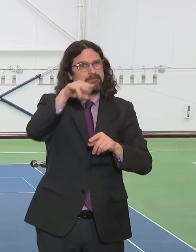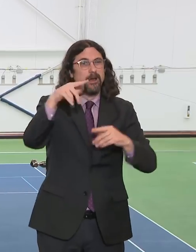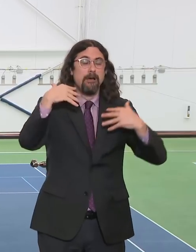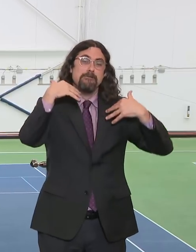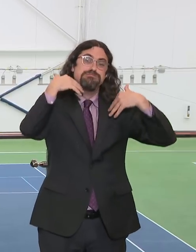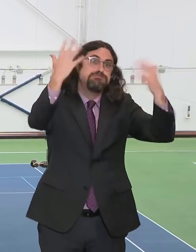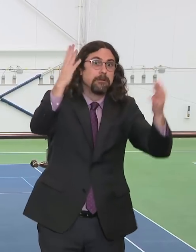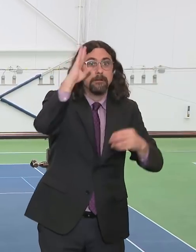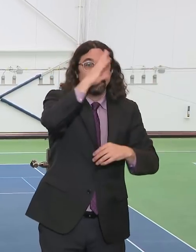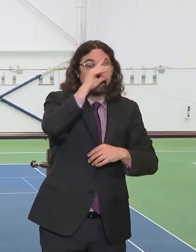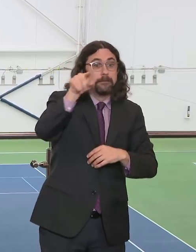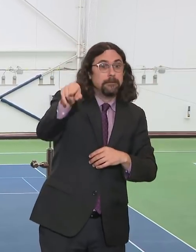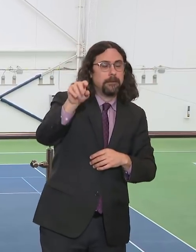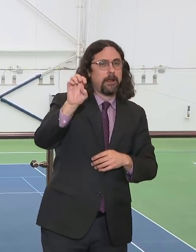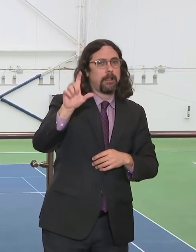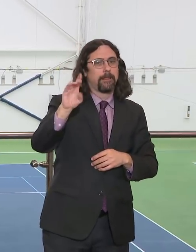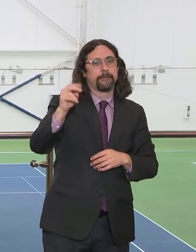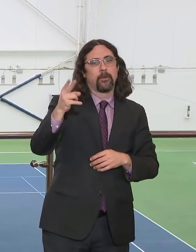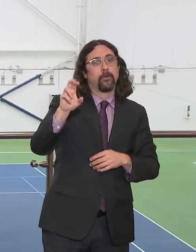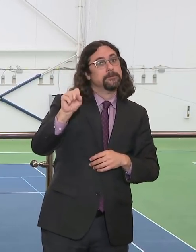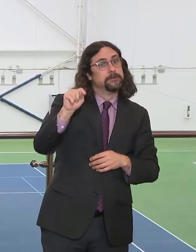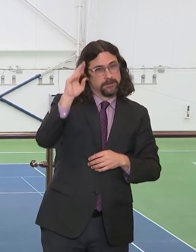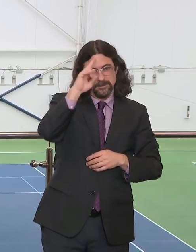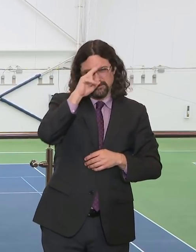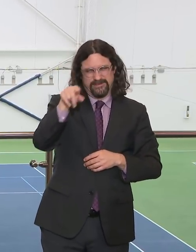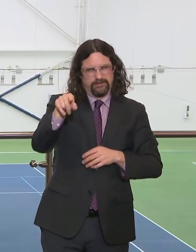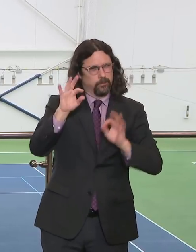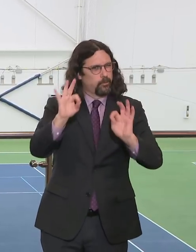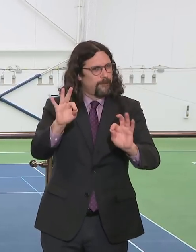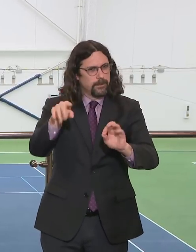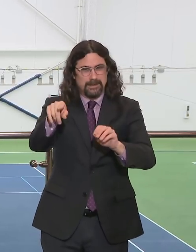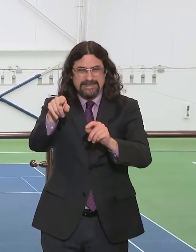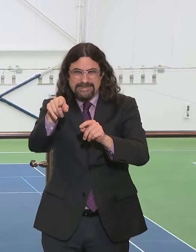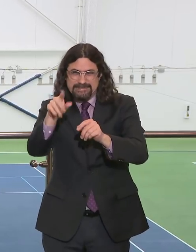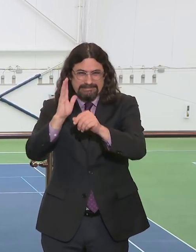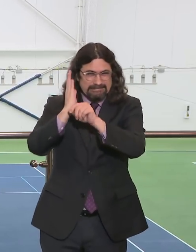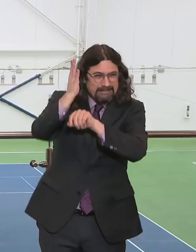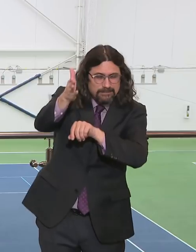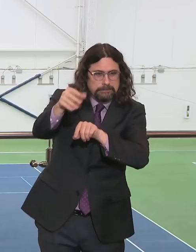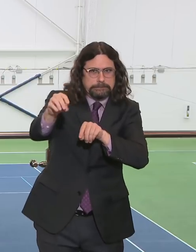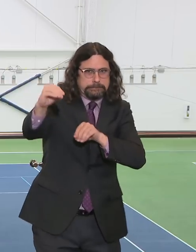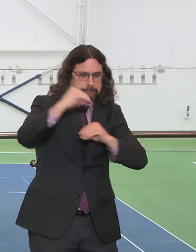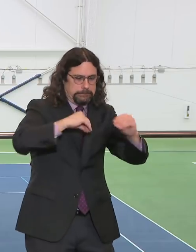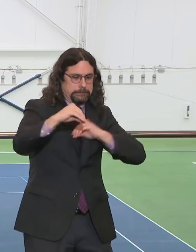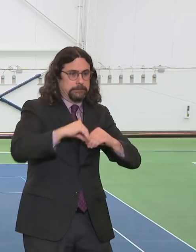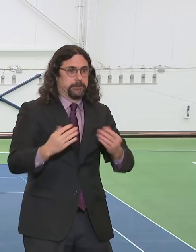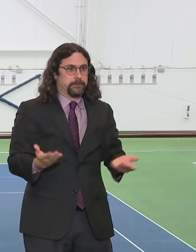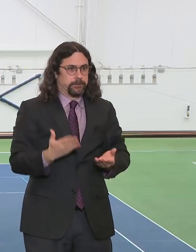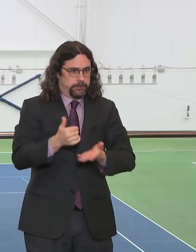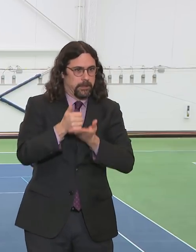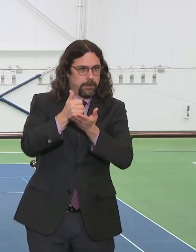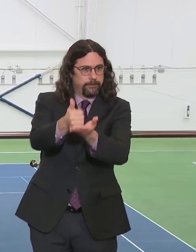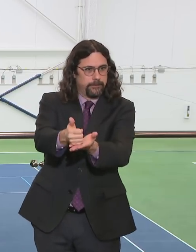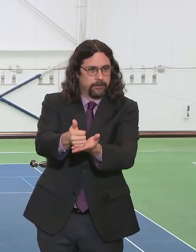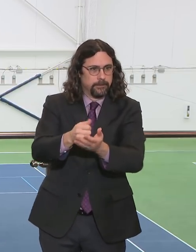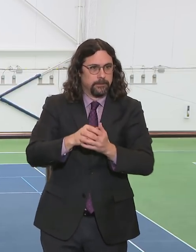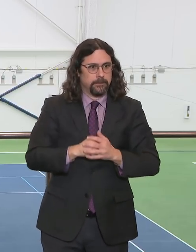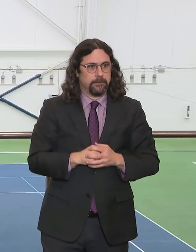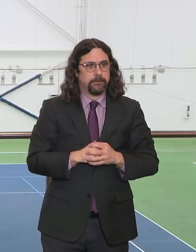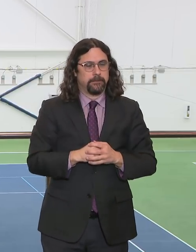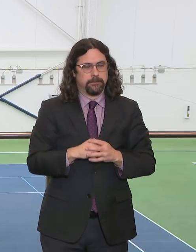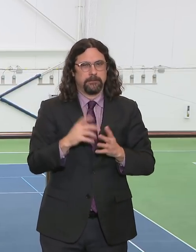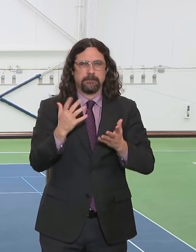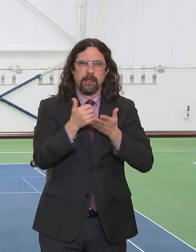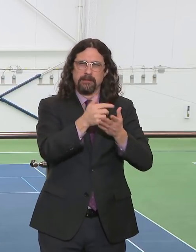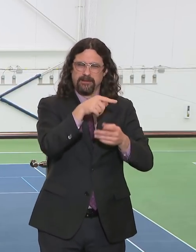help take the pressure off of Elmhurst. We all know that for a variety of reasons, Elmhurst has been the place that has borne